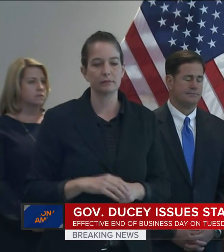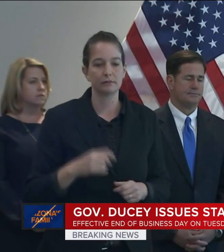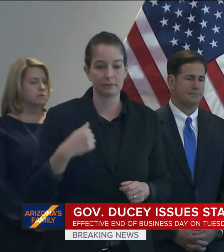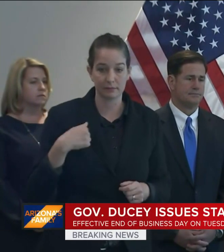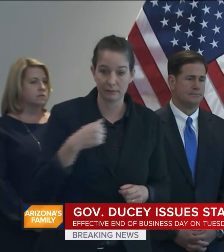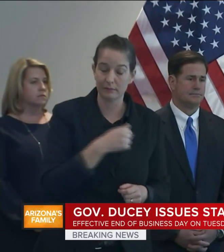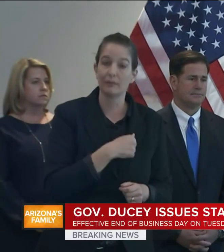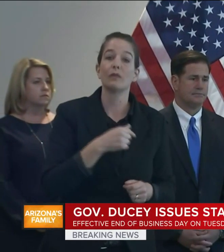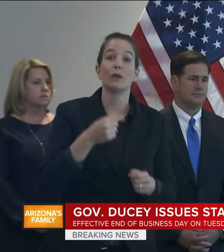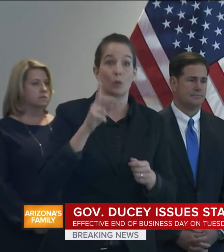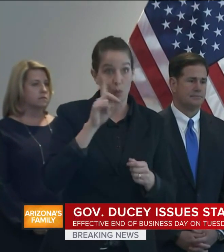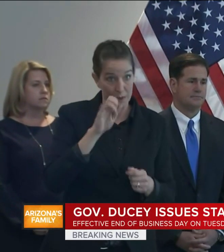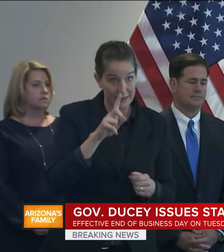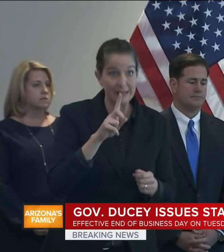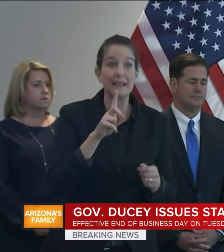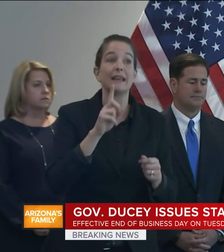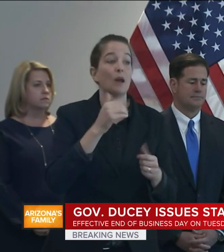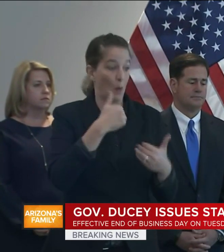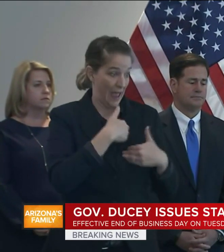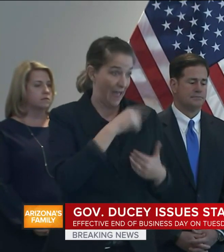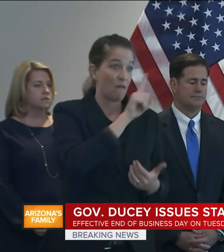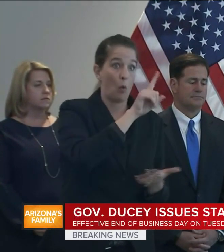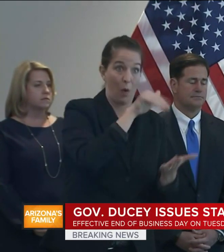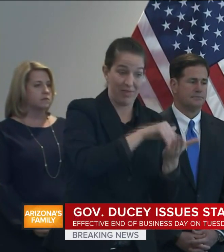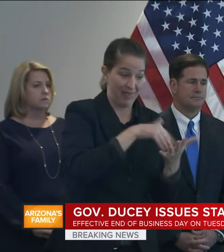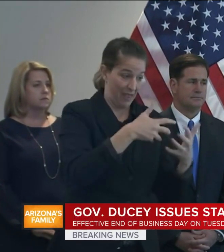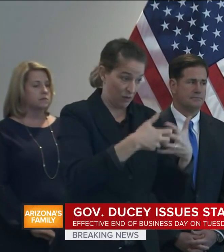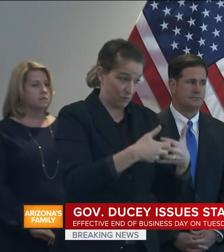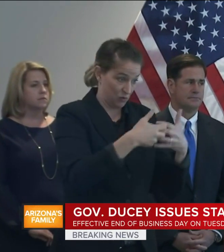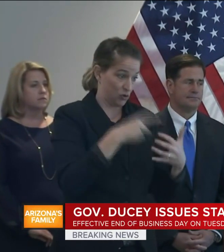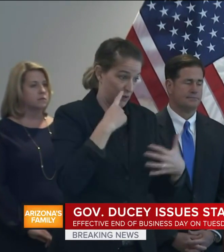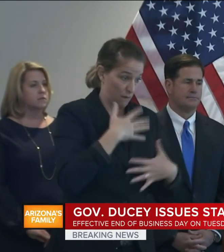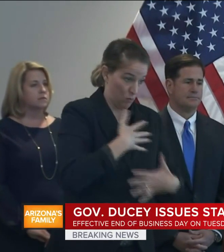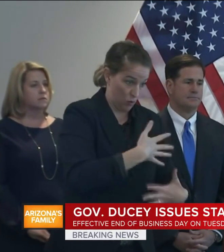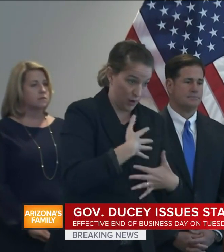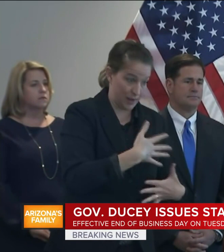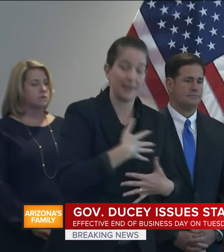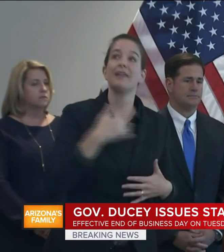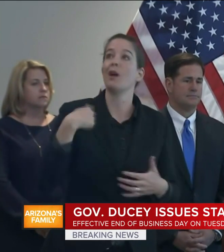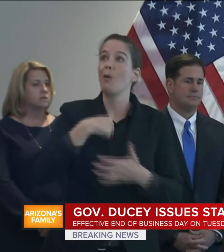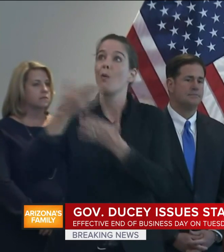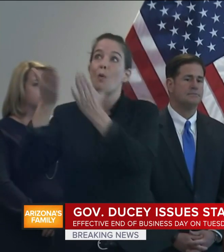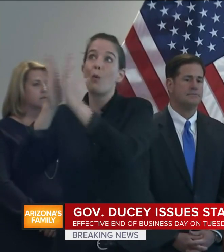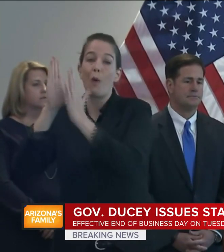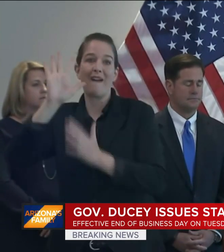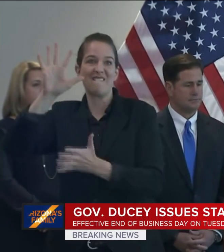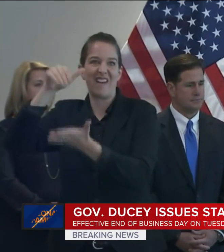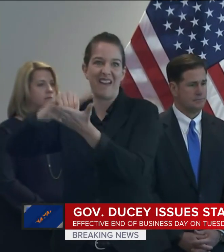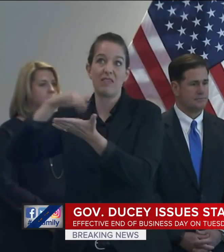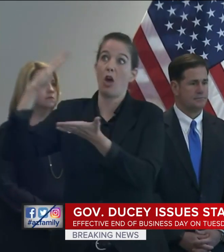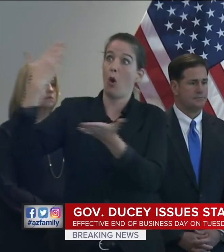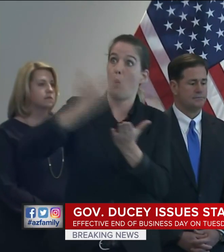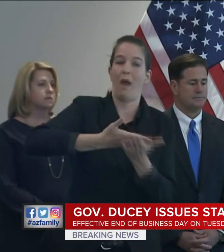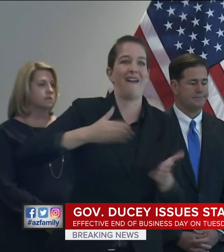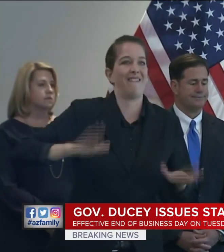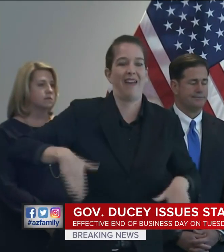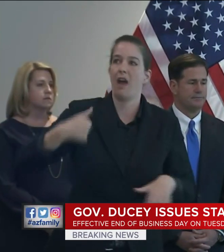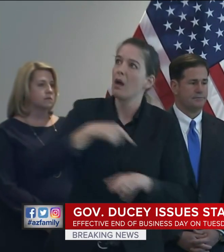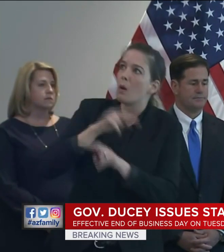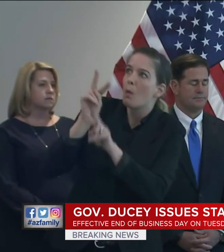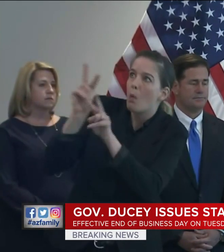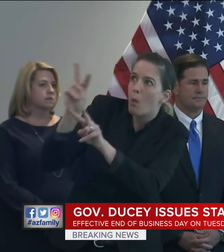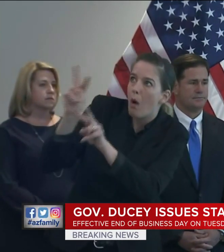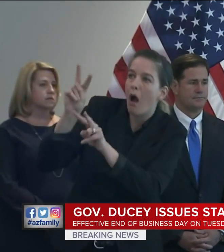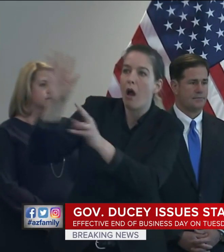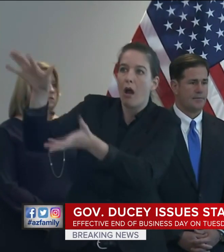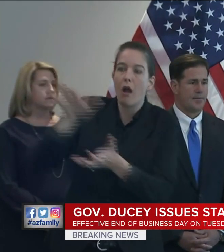ventilators we requested, and we continue to survey anesthesiology devices used in outpatient procedures that might be available